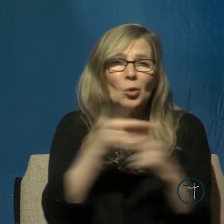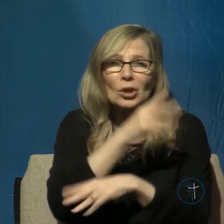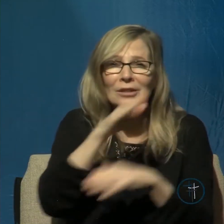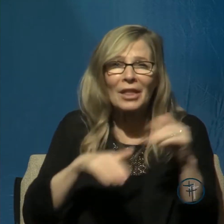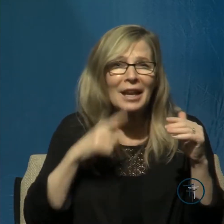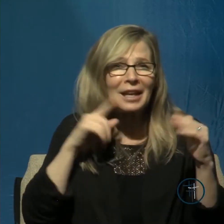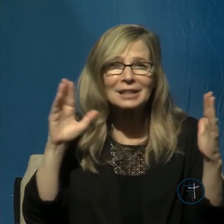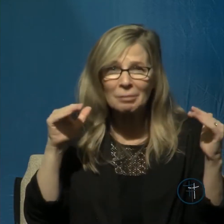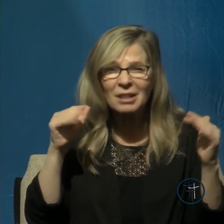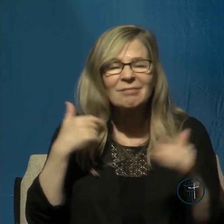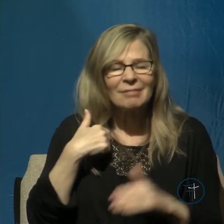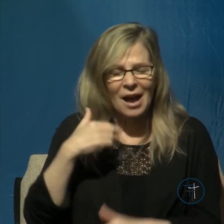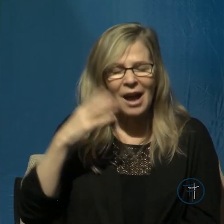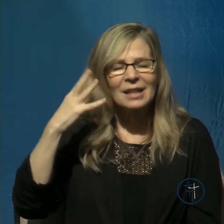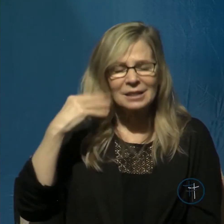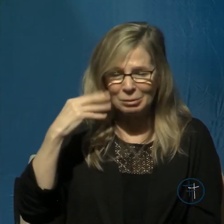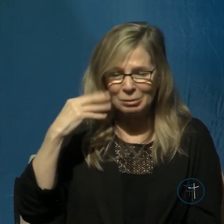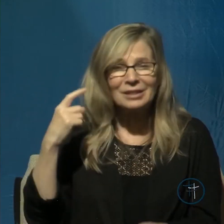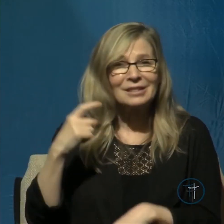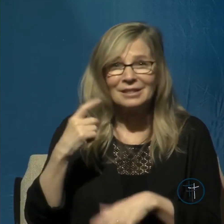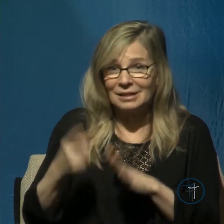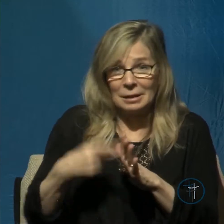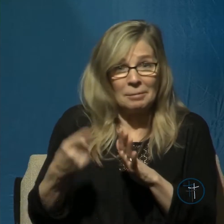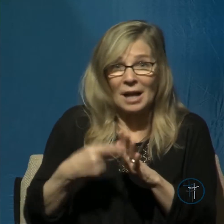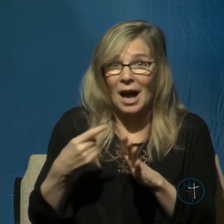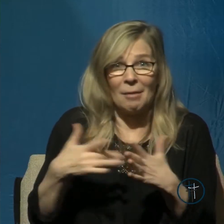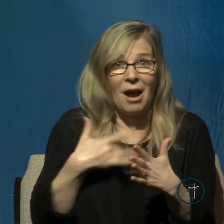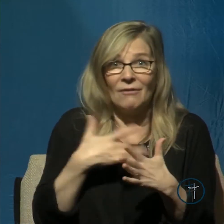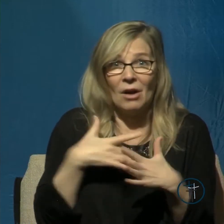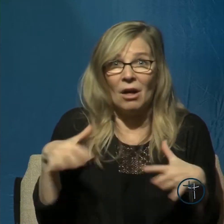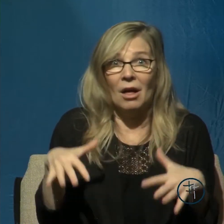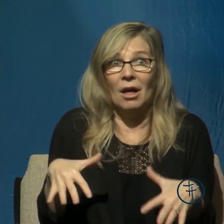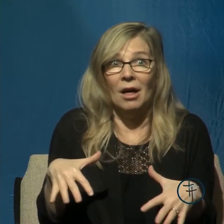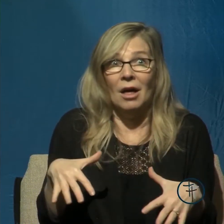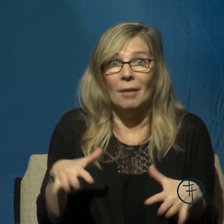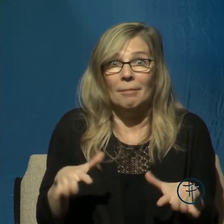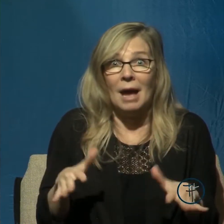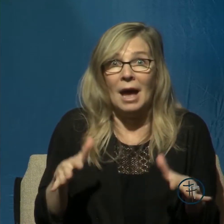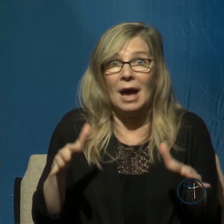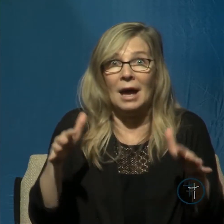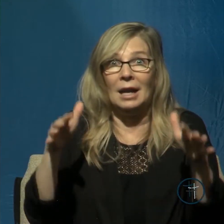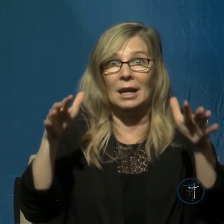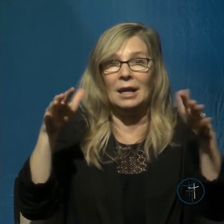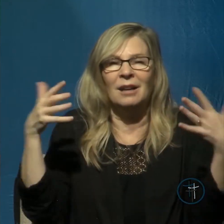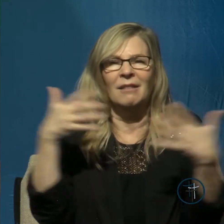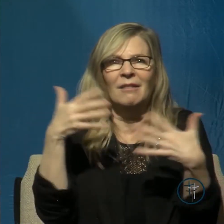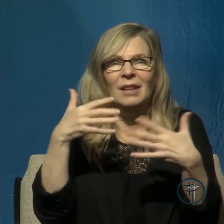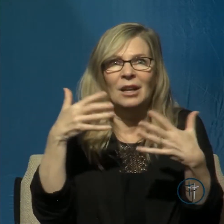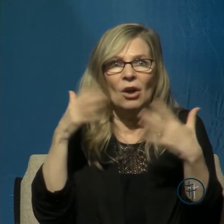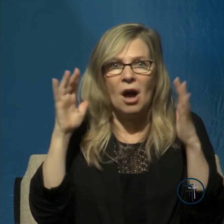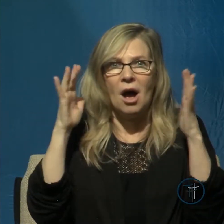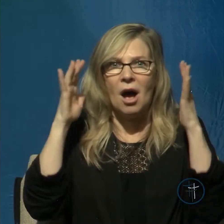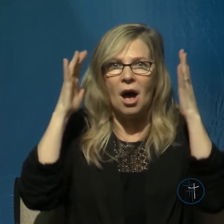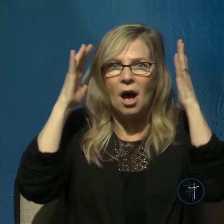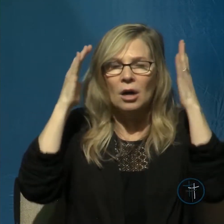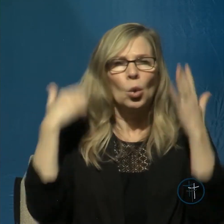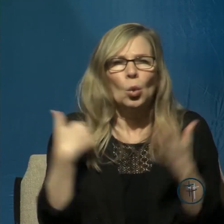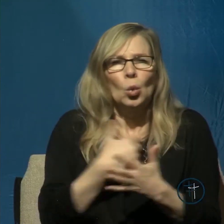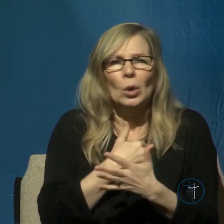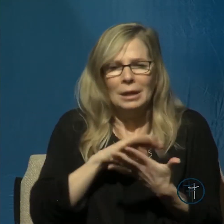I've known times when I felt virtually paralyzed with feelings of panic. As fear gets a firm grip on us, we become its